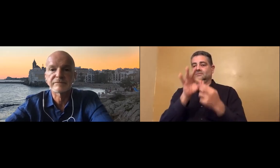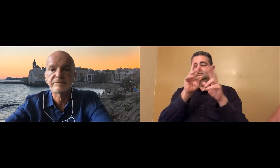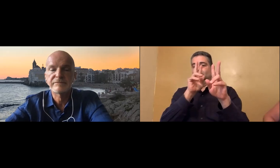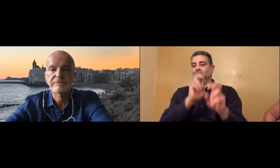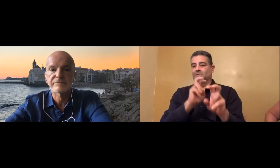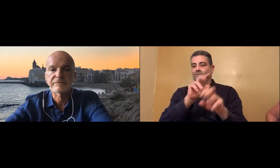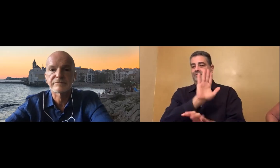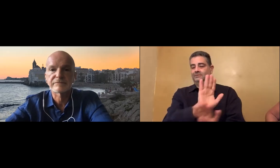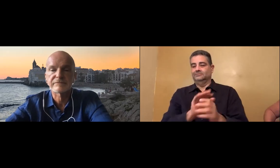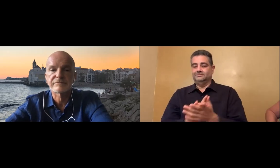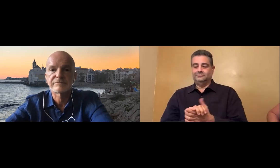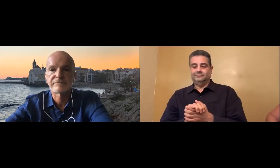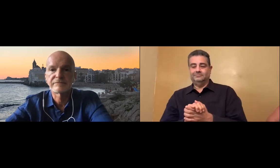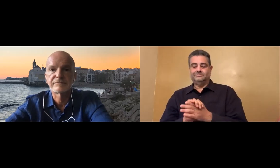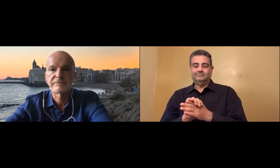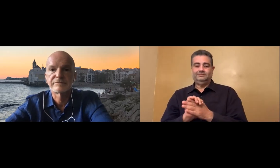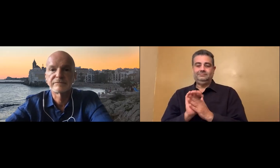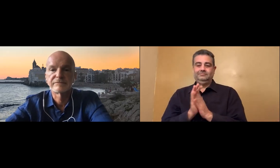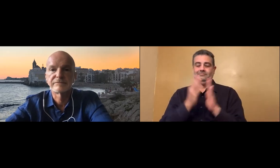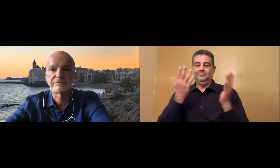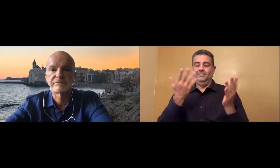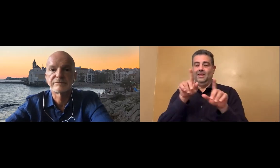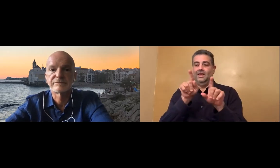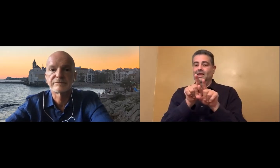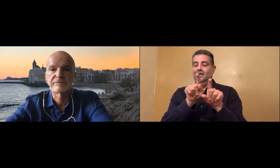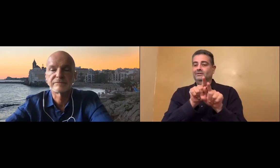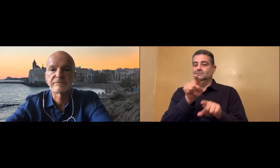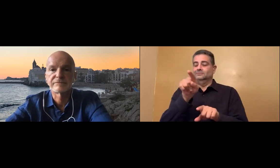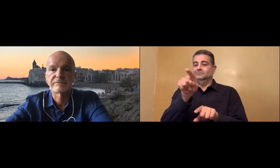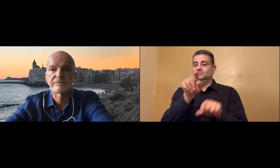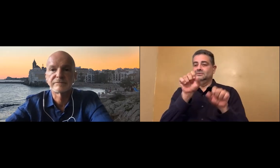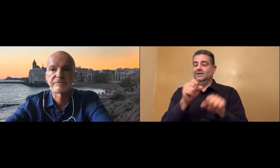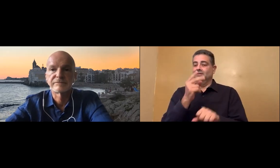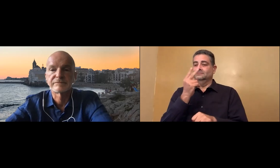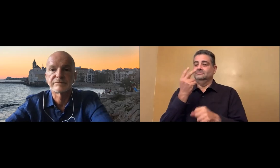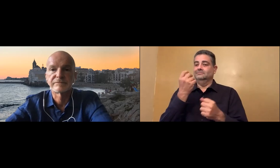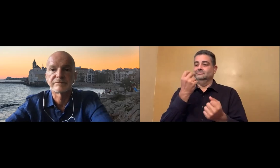don't get along very well. So you got an idea from the video.